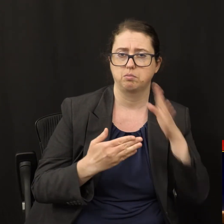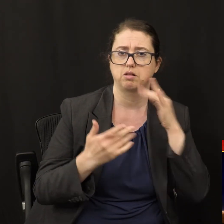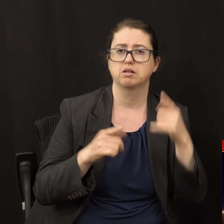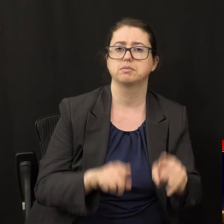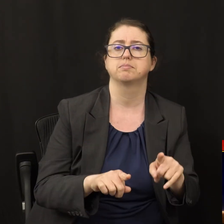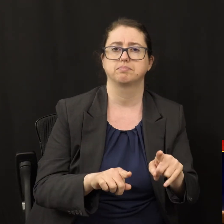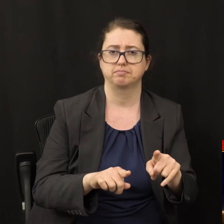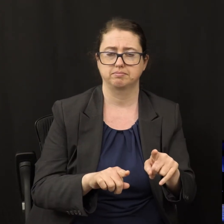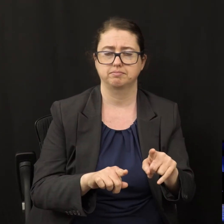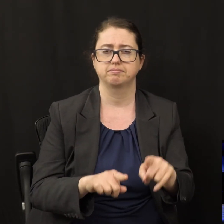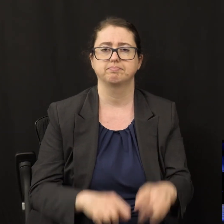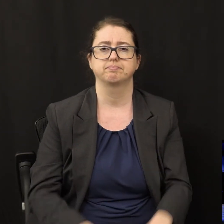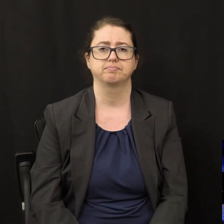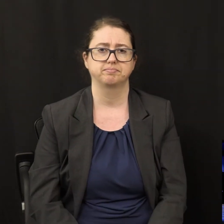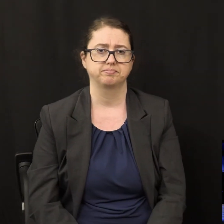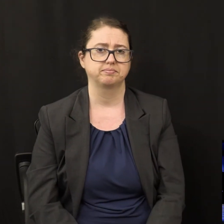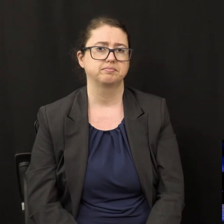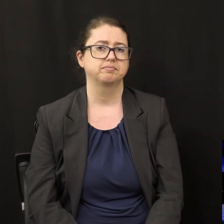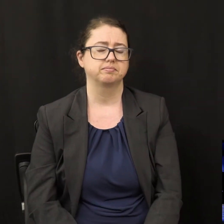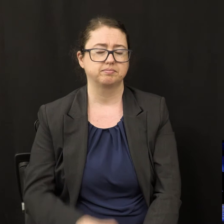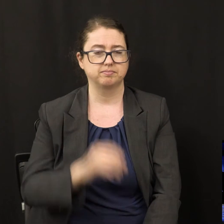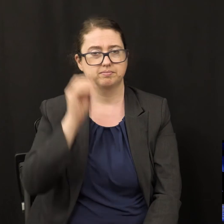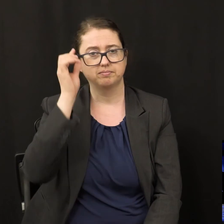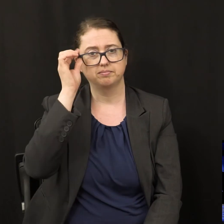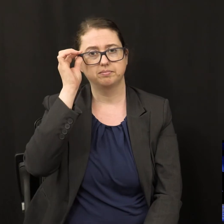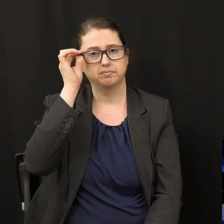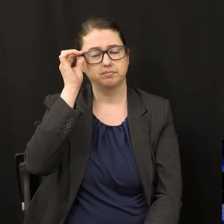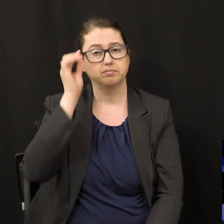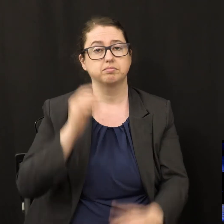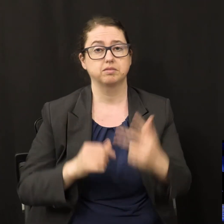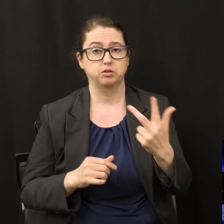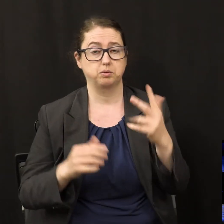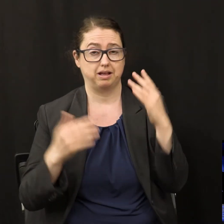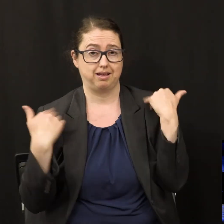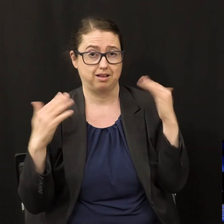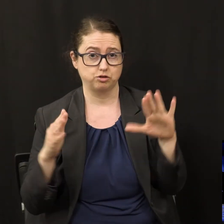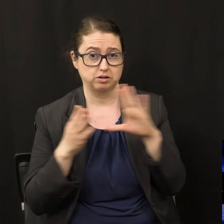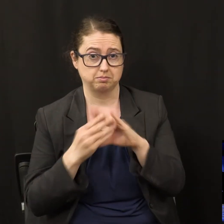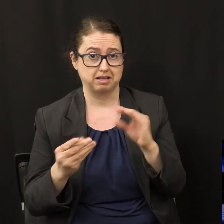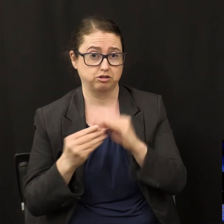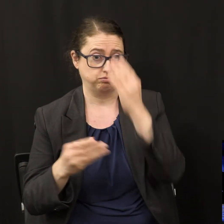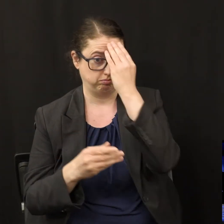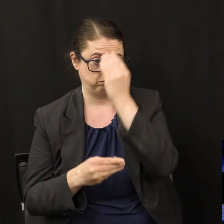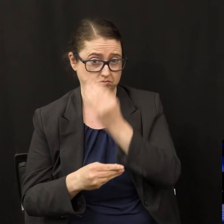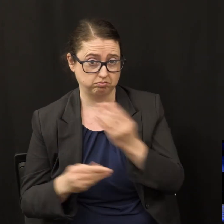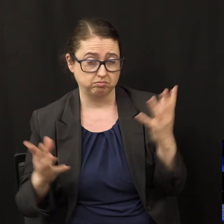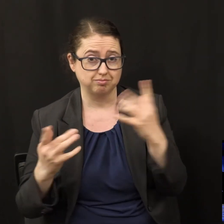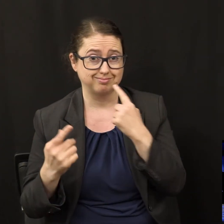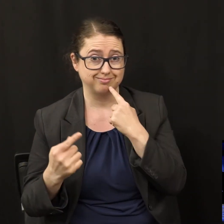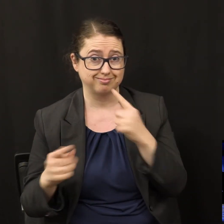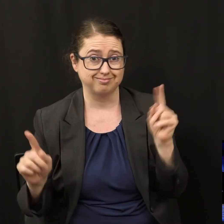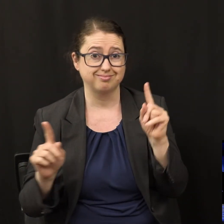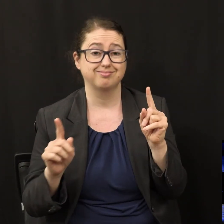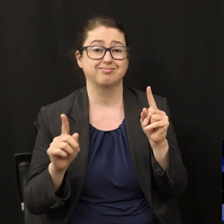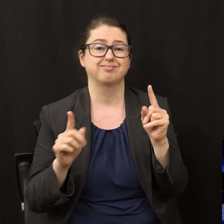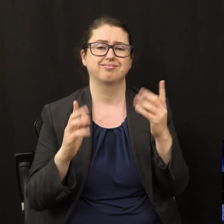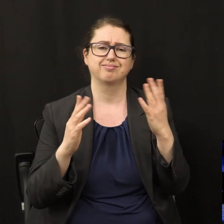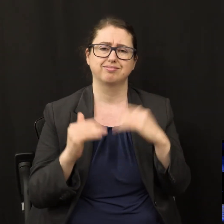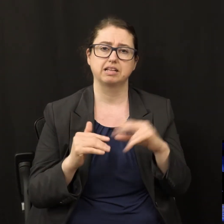come. So you have the three angels' message proclaimed and then you have Jesus sitting in the cloud coming to